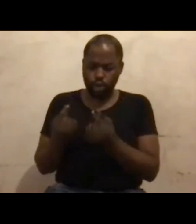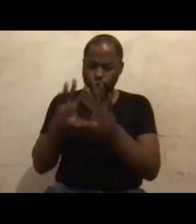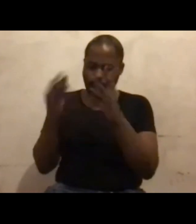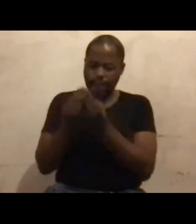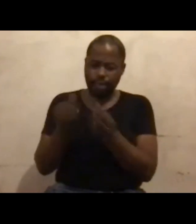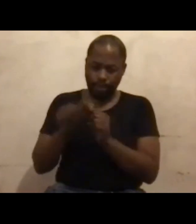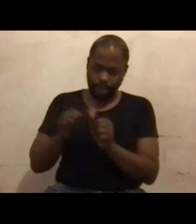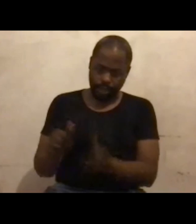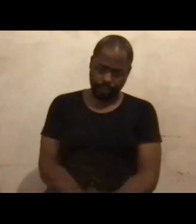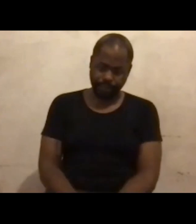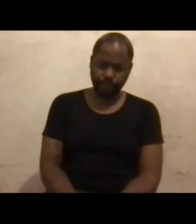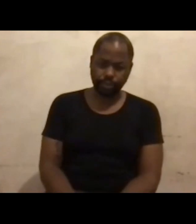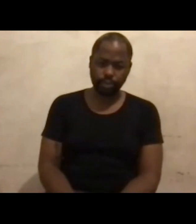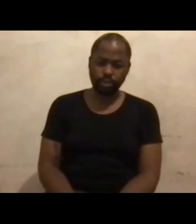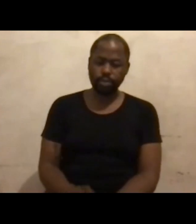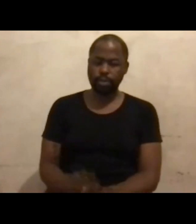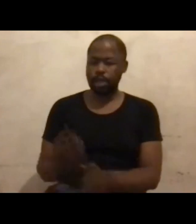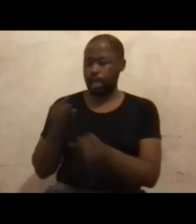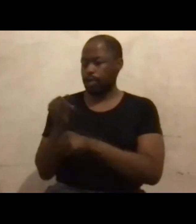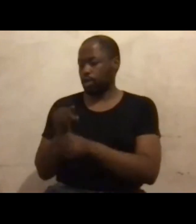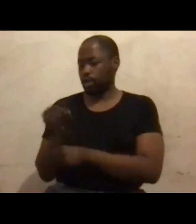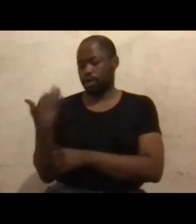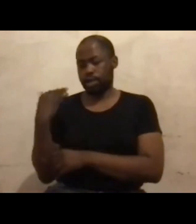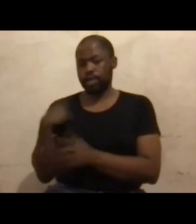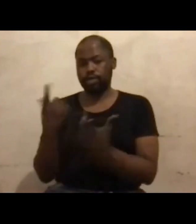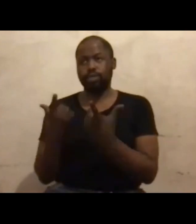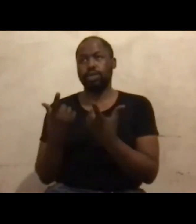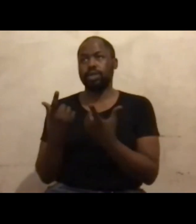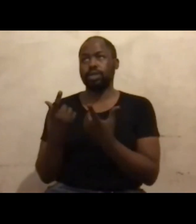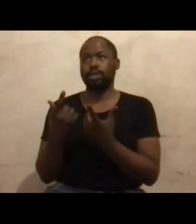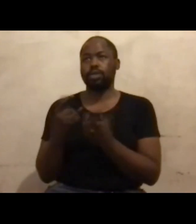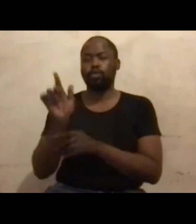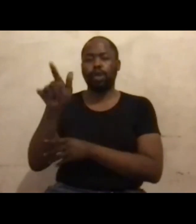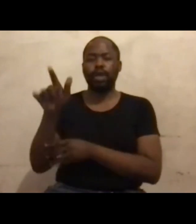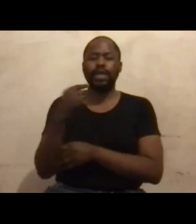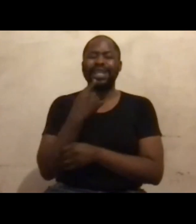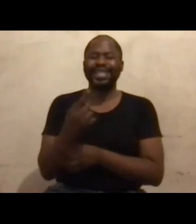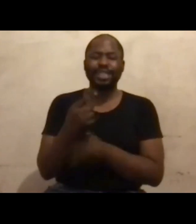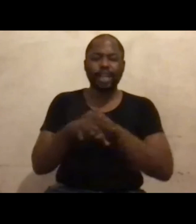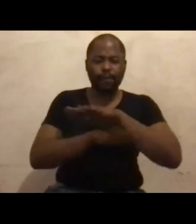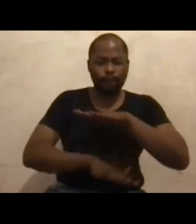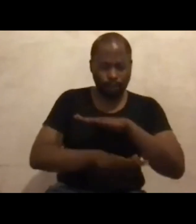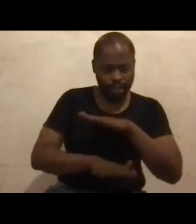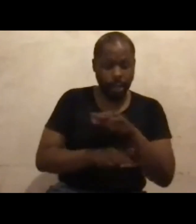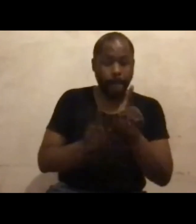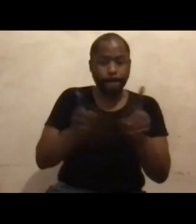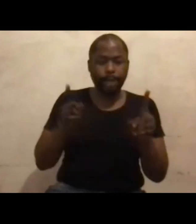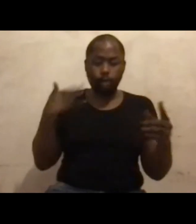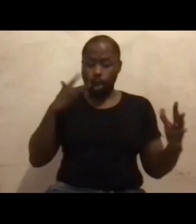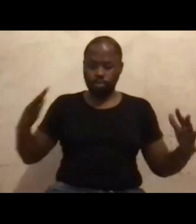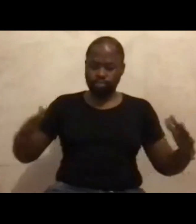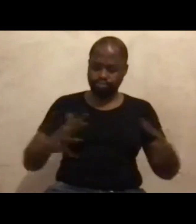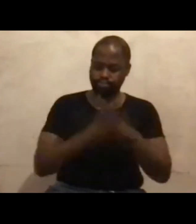In the early days, we called it self-help groups. We later called it foundations, but we come together as people